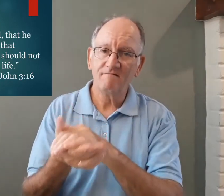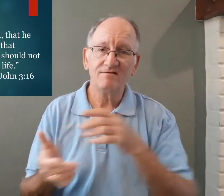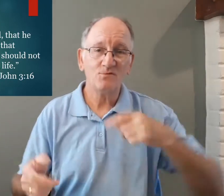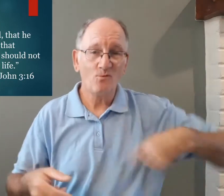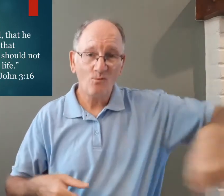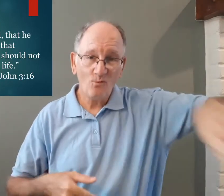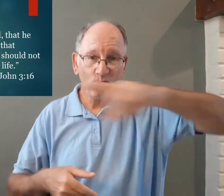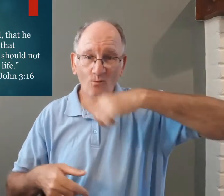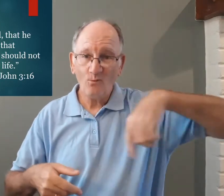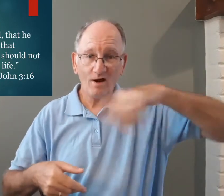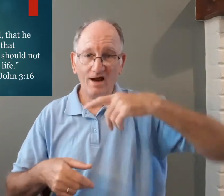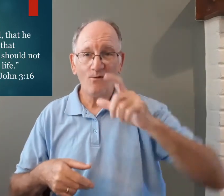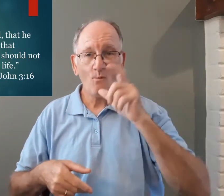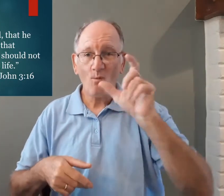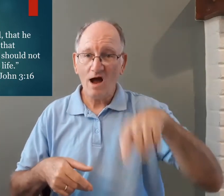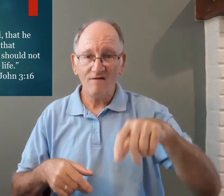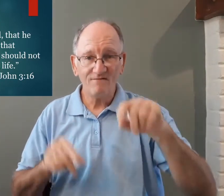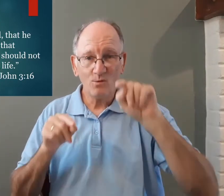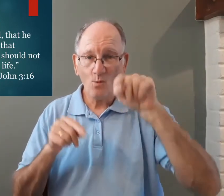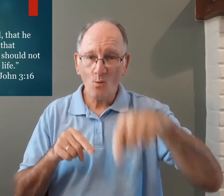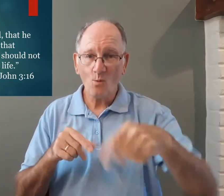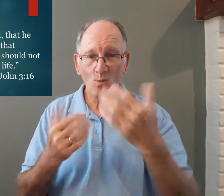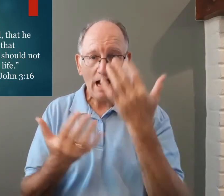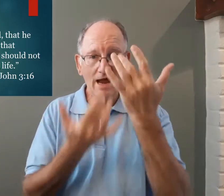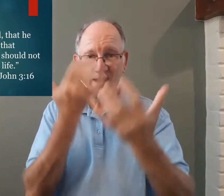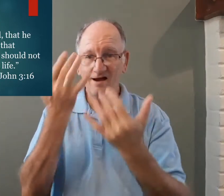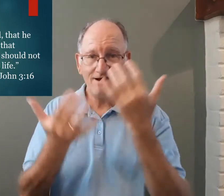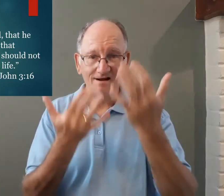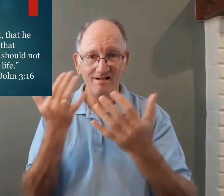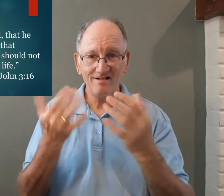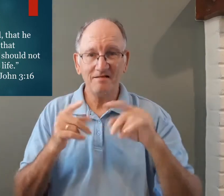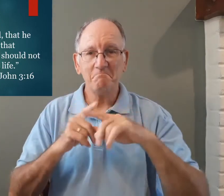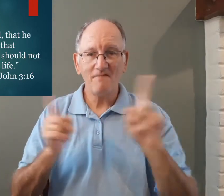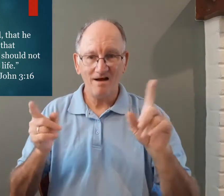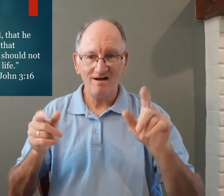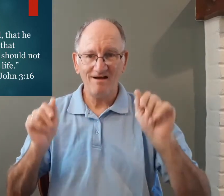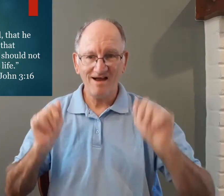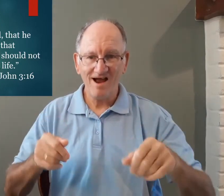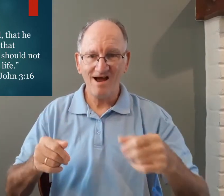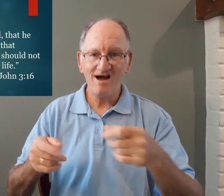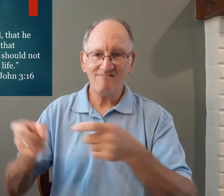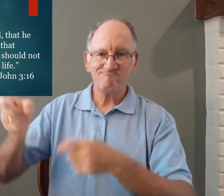we can look up and believe on him so that we don't have to go to hell but